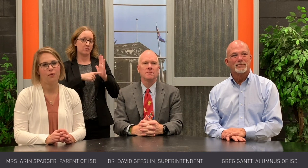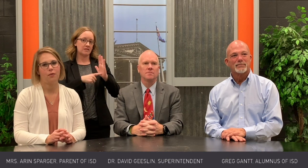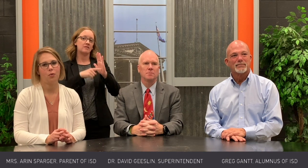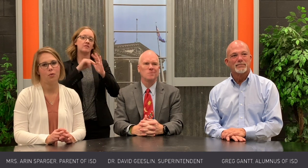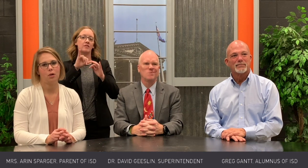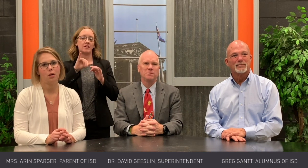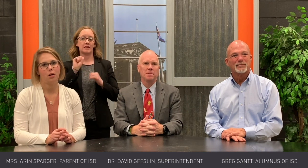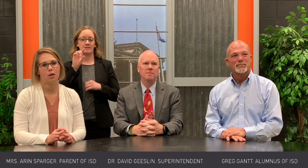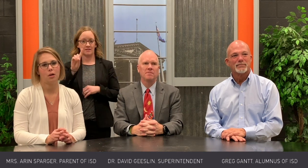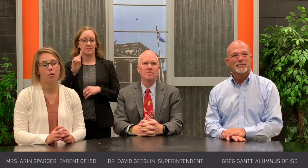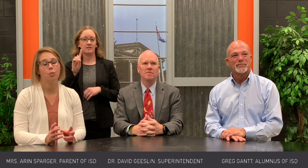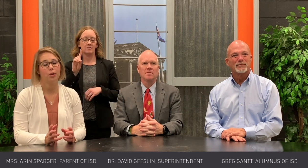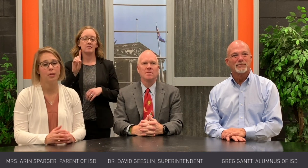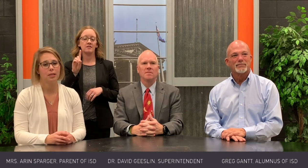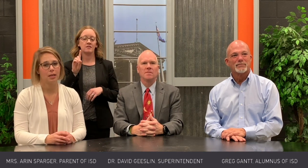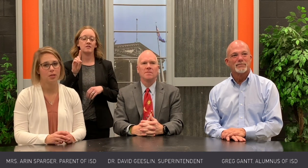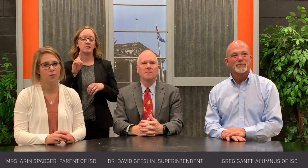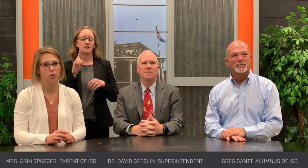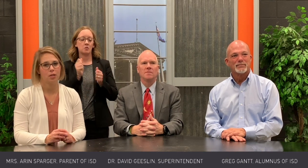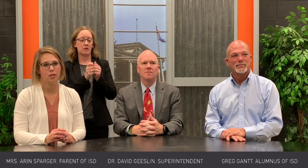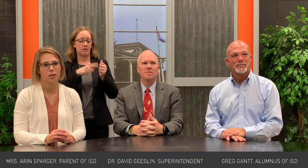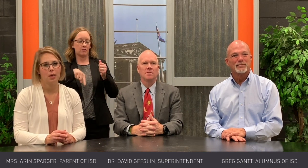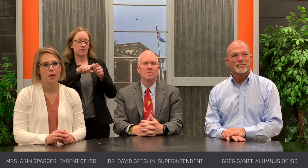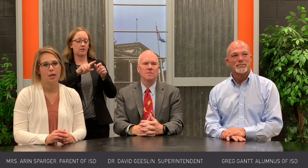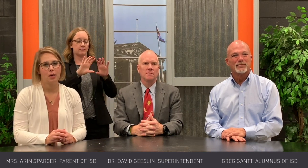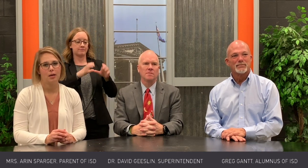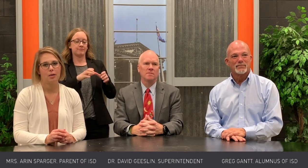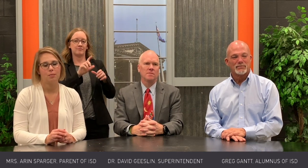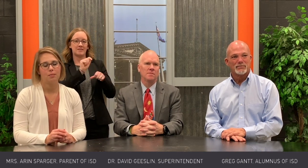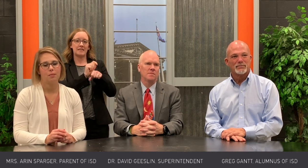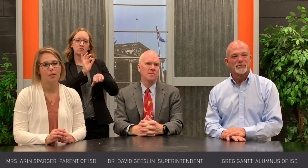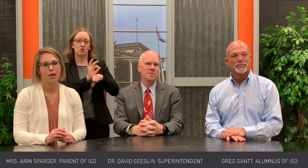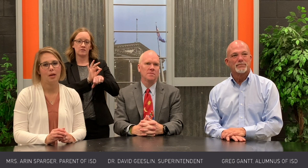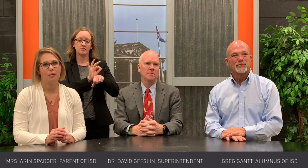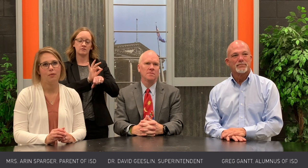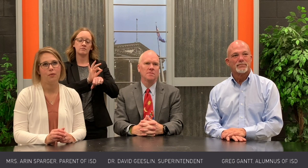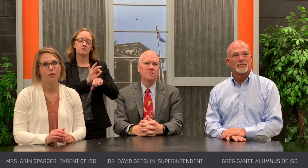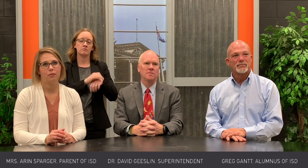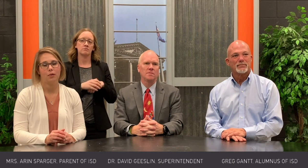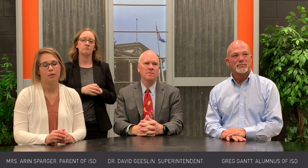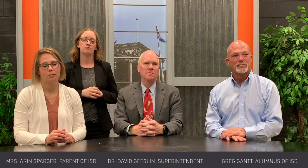as a member of the task force and as